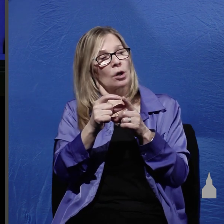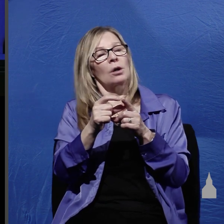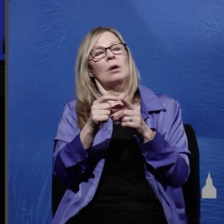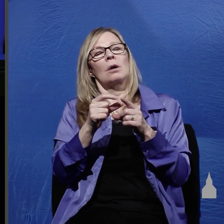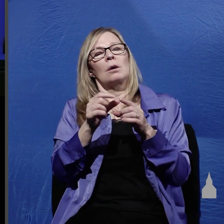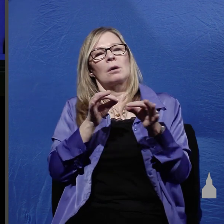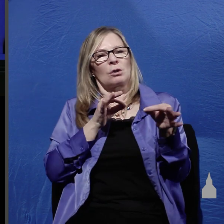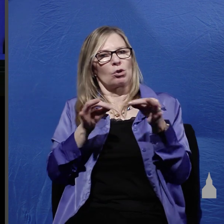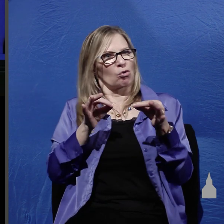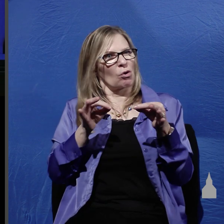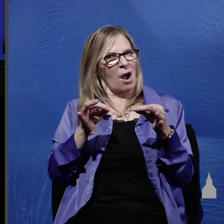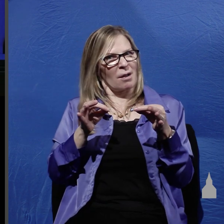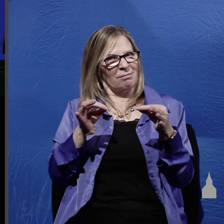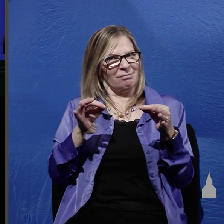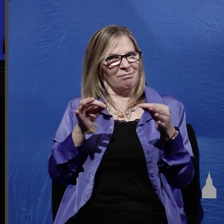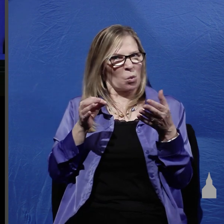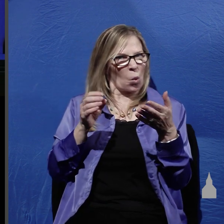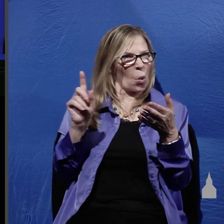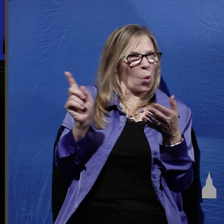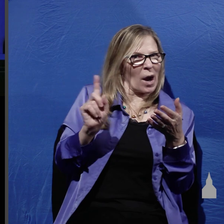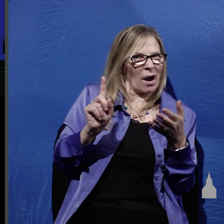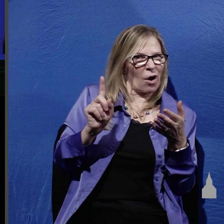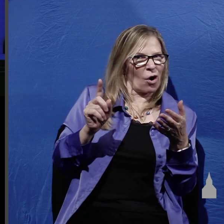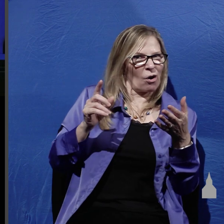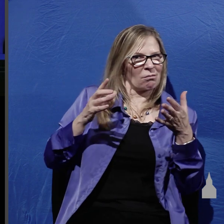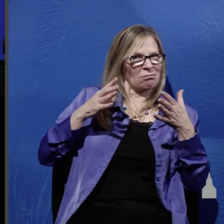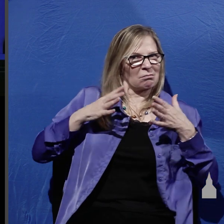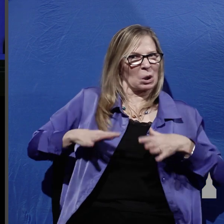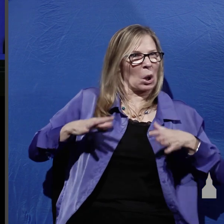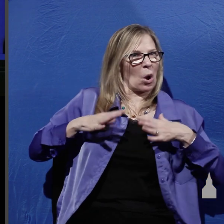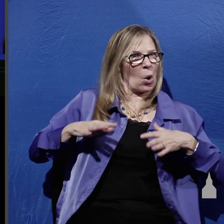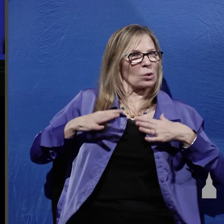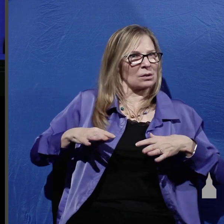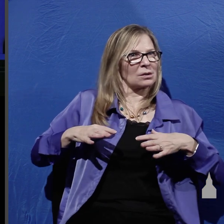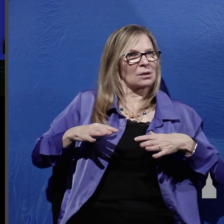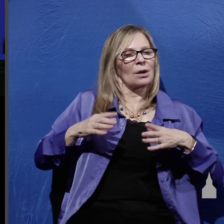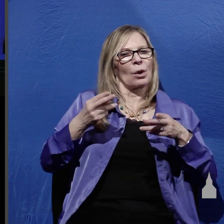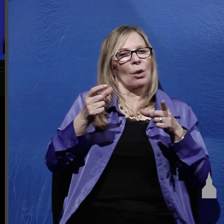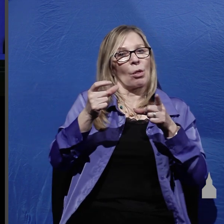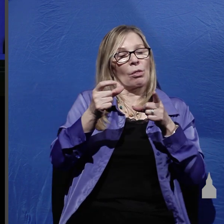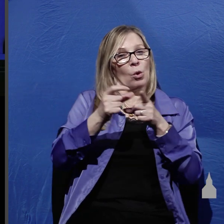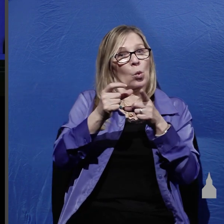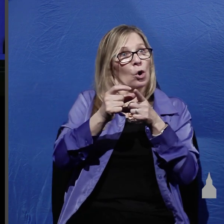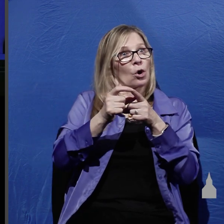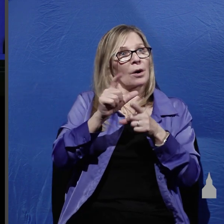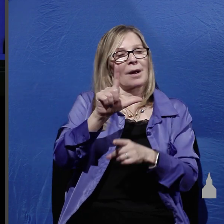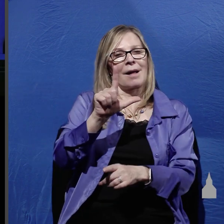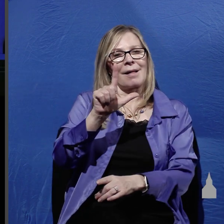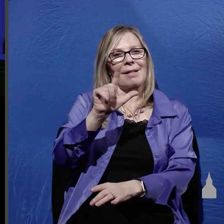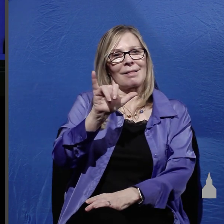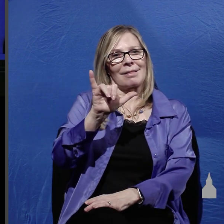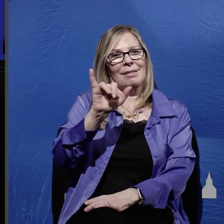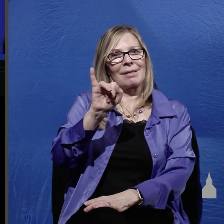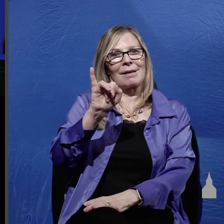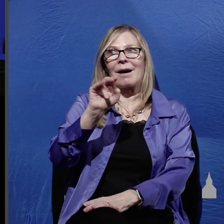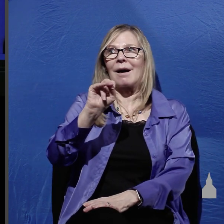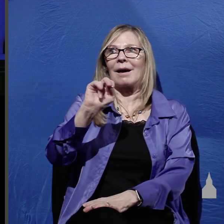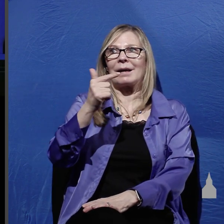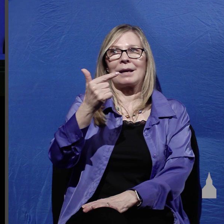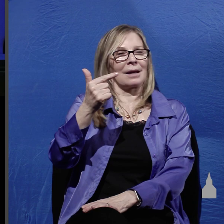the position of the grave clothes the word lying and the significance of this word is that it means